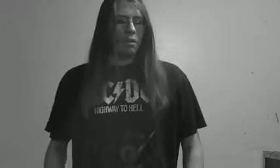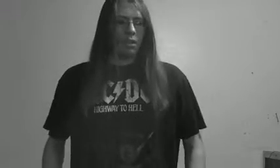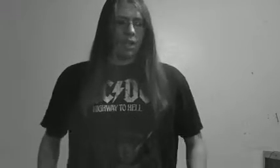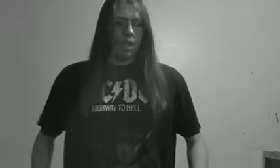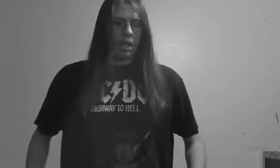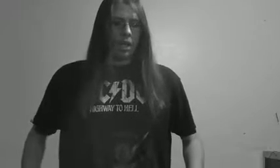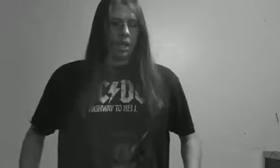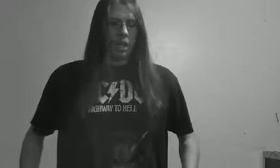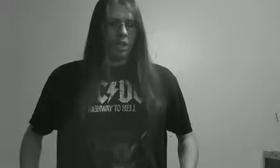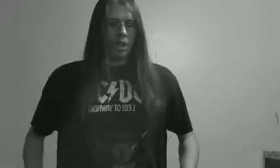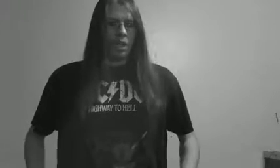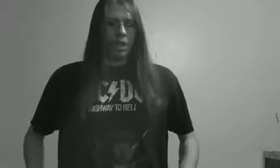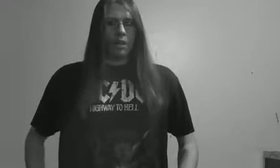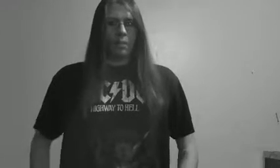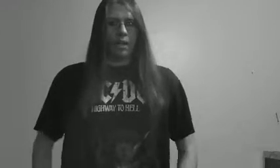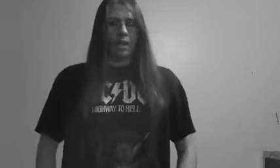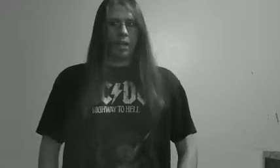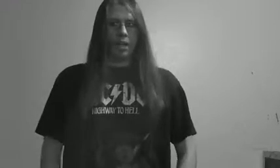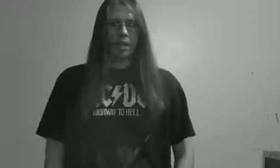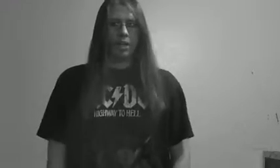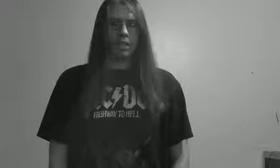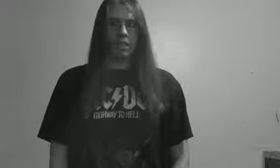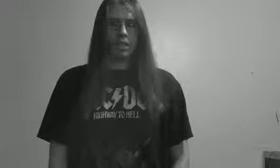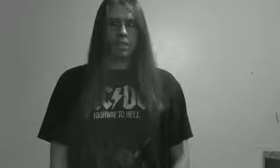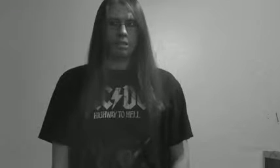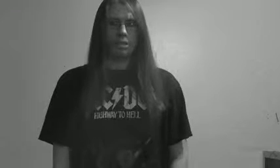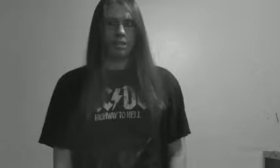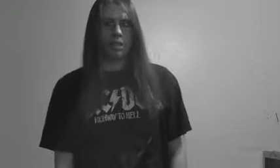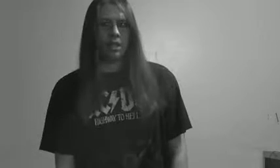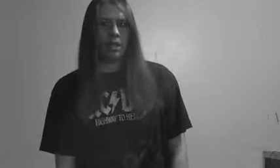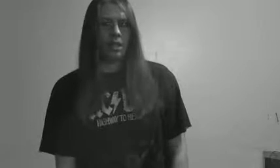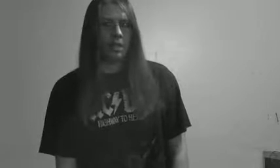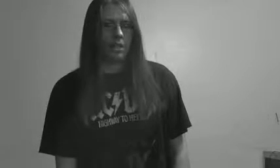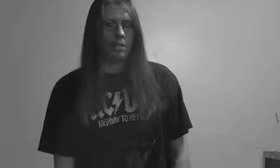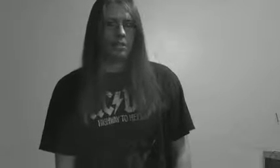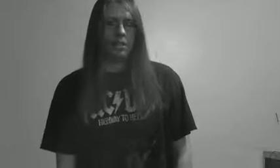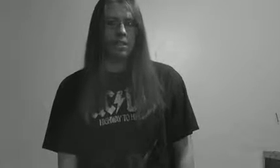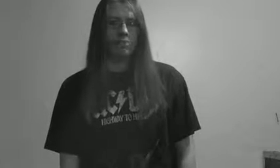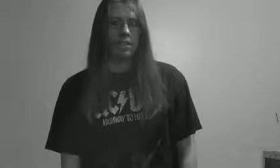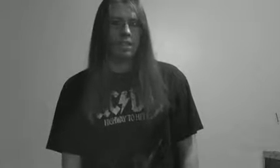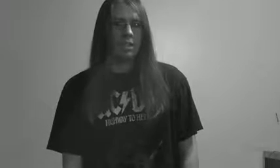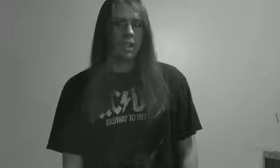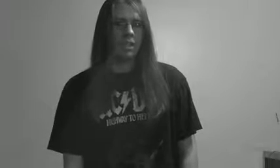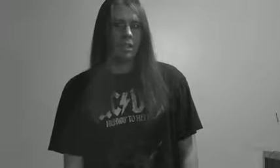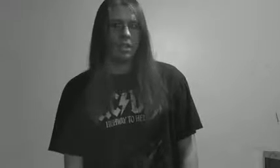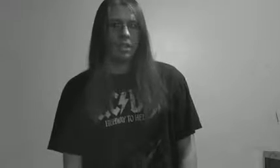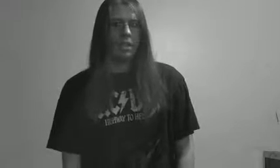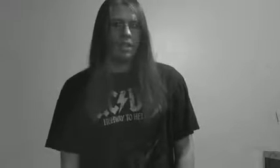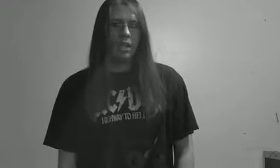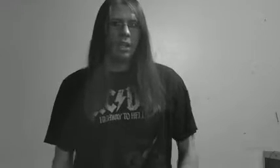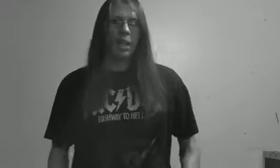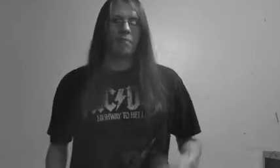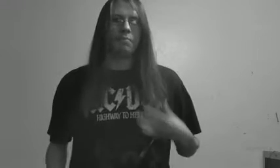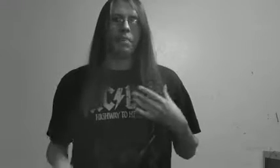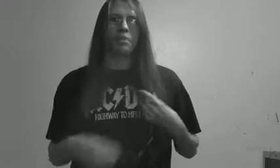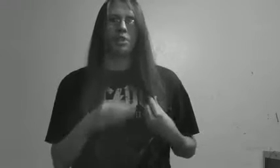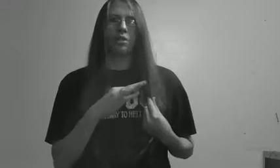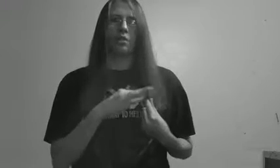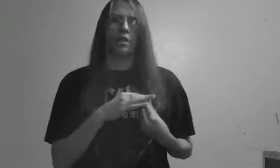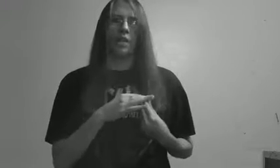Uh, yeah, my hair. Yeah. Getting that cut. I'm mostly doing the